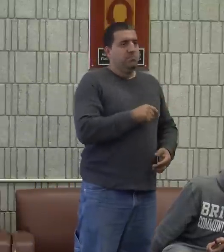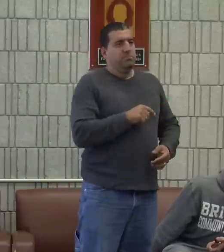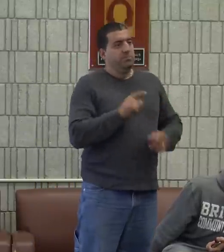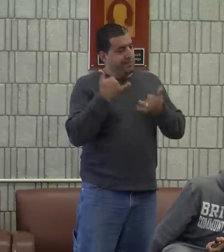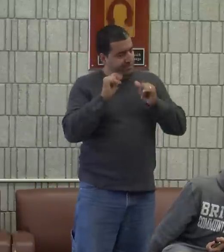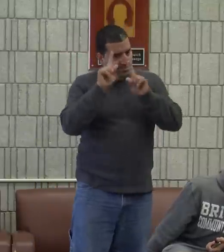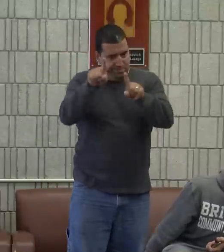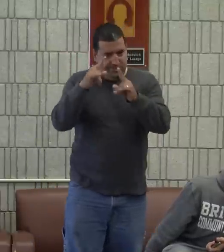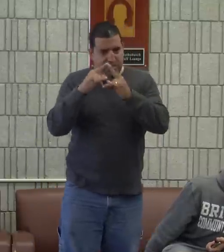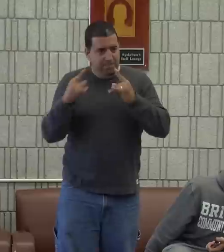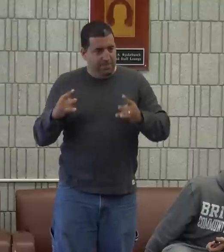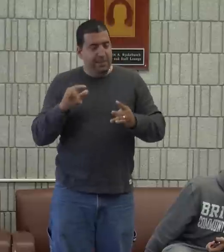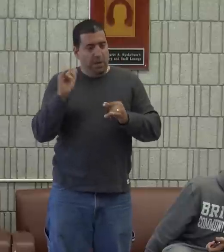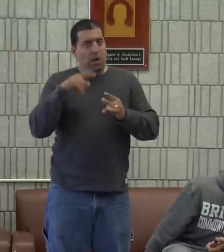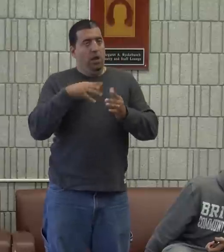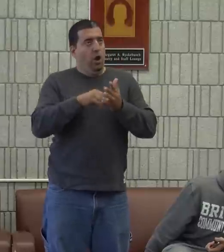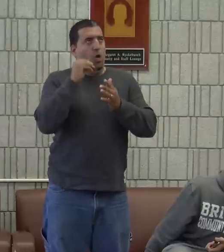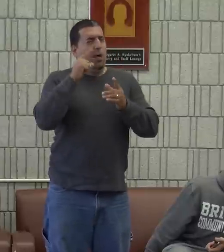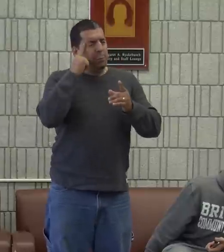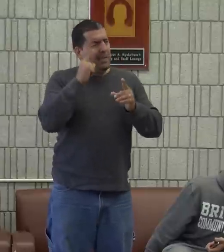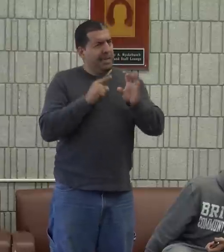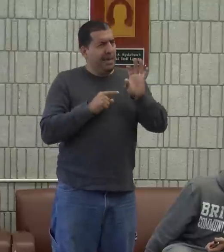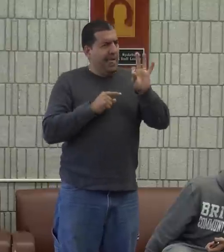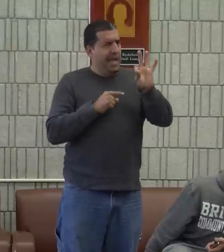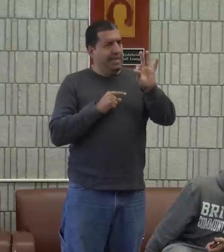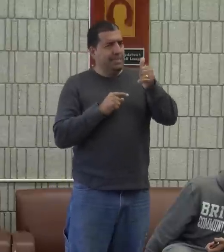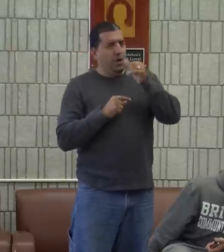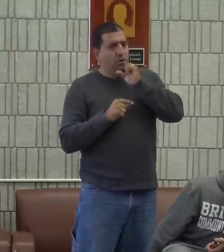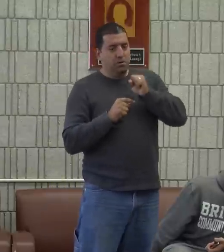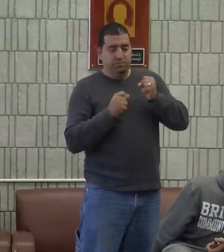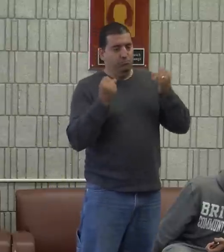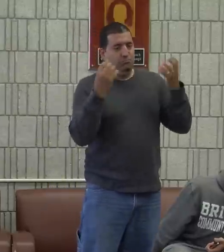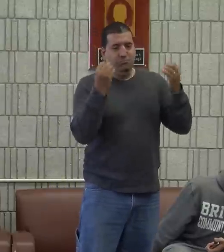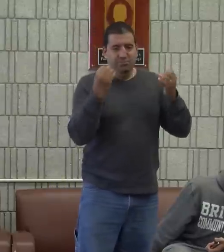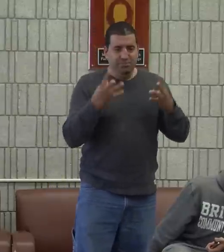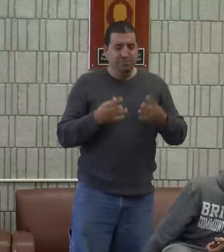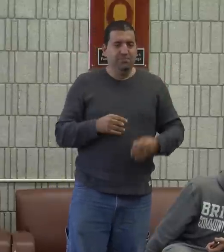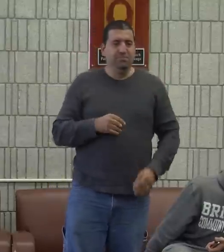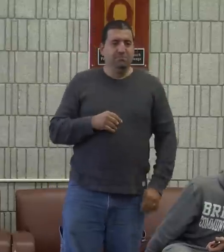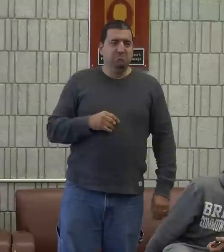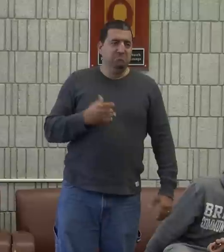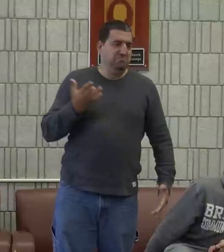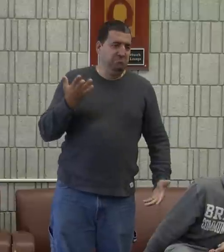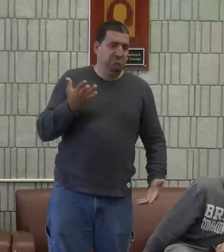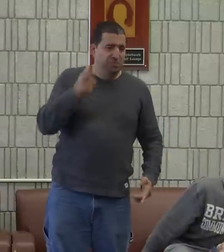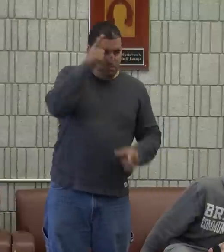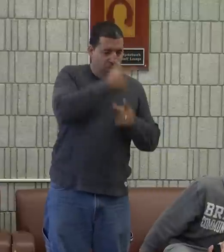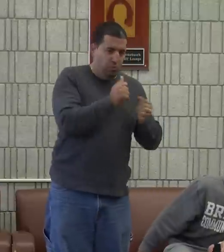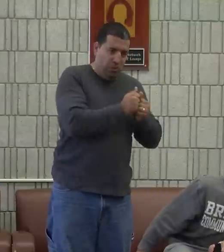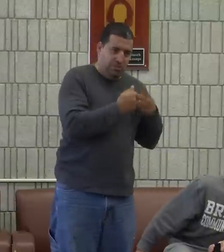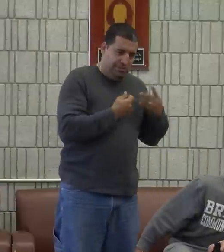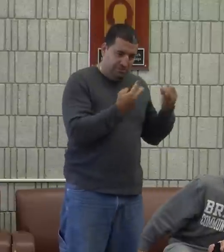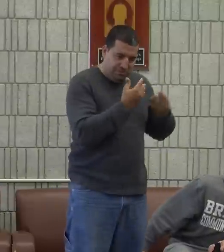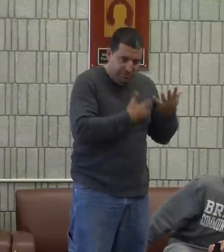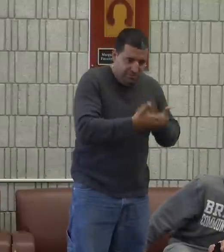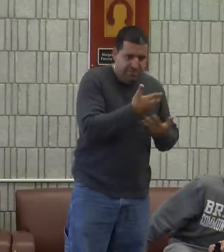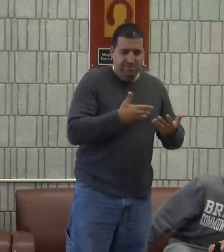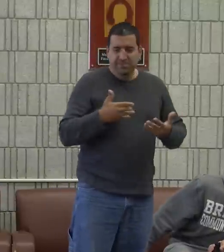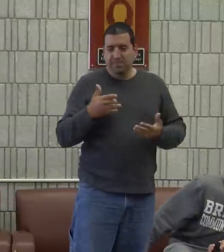And I went to school and I kept attending this camp. I think by the time I was nine or ten years old I was fluent in sign language. My